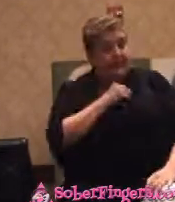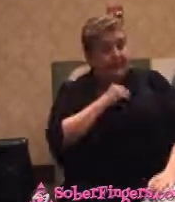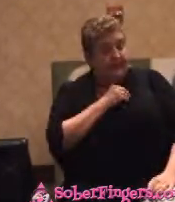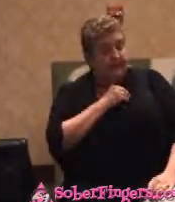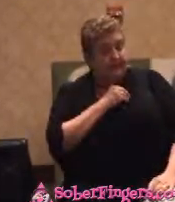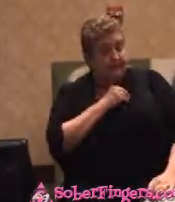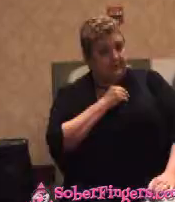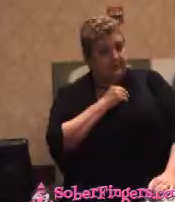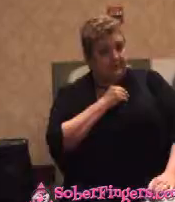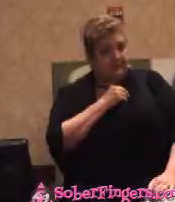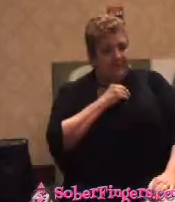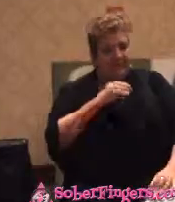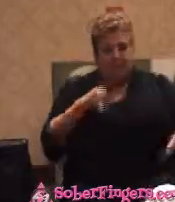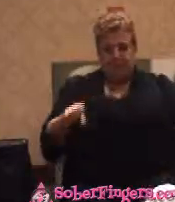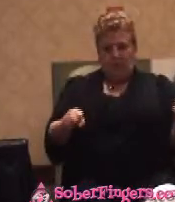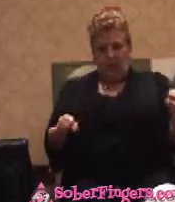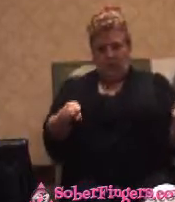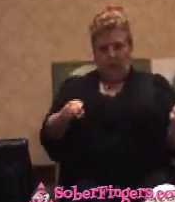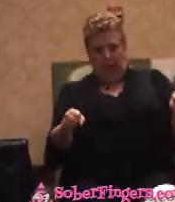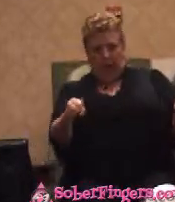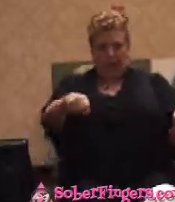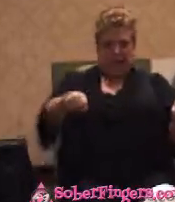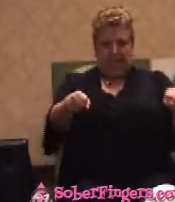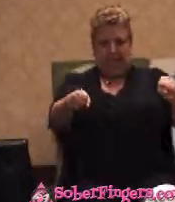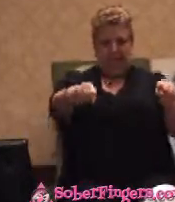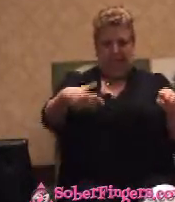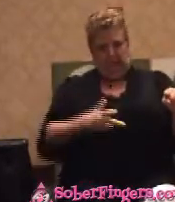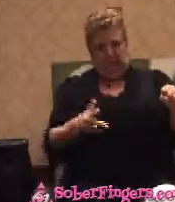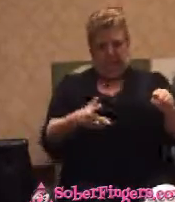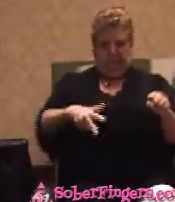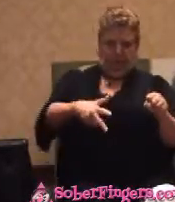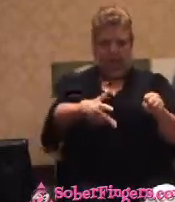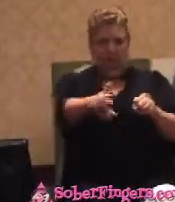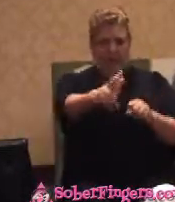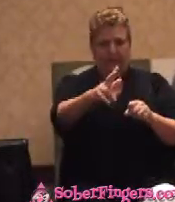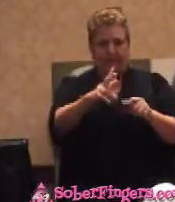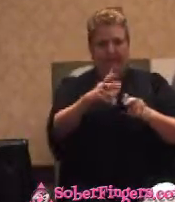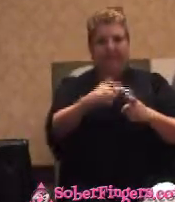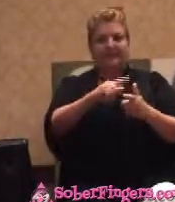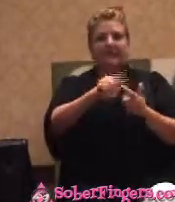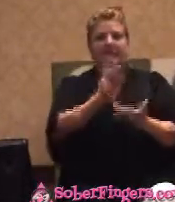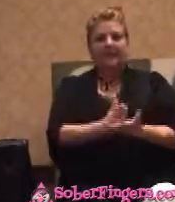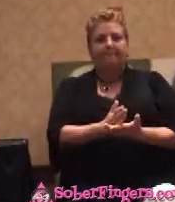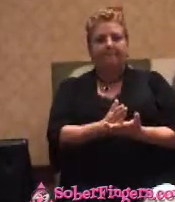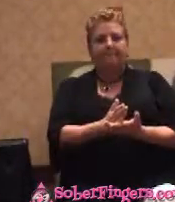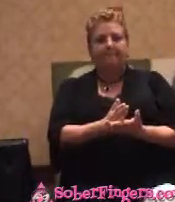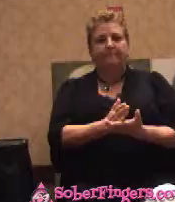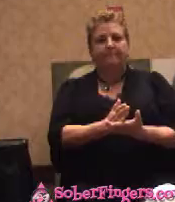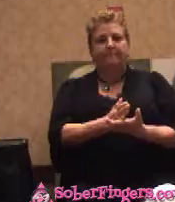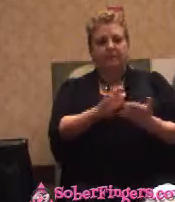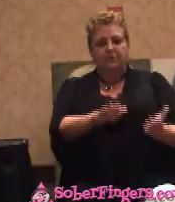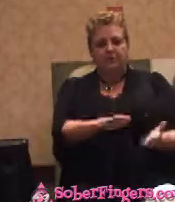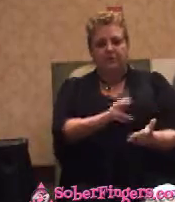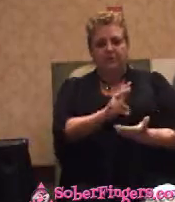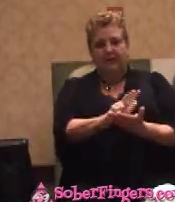She was only on the handlebars and everything and it went down the road a little bit. And she stopped, laid the bicycle down on the ground and said,